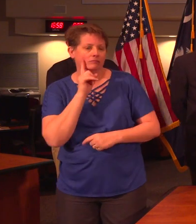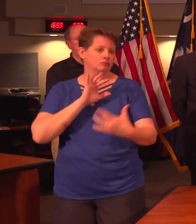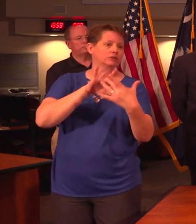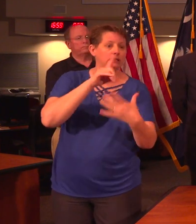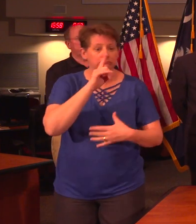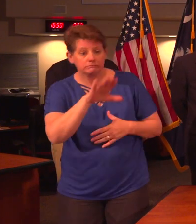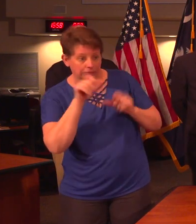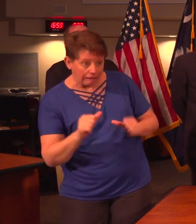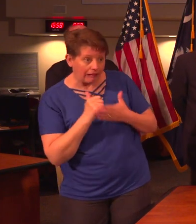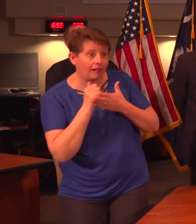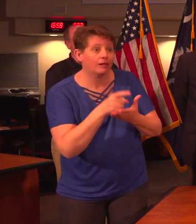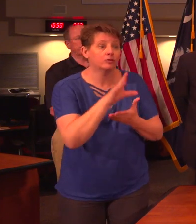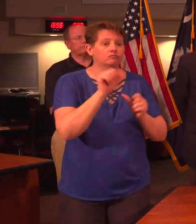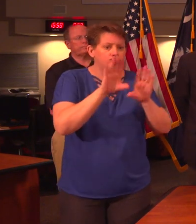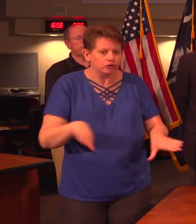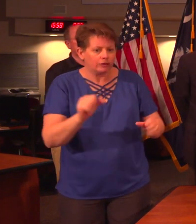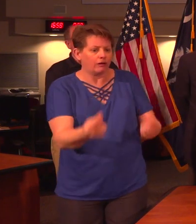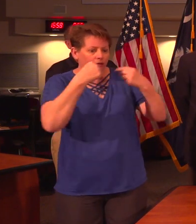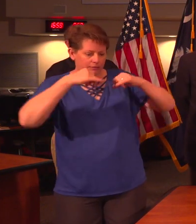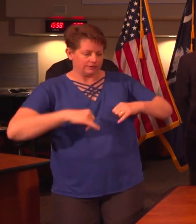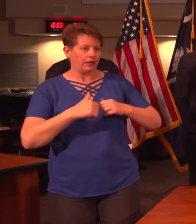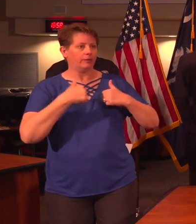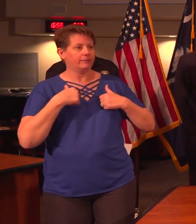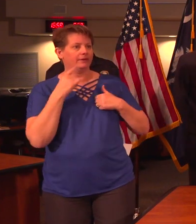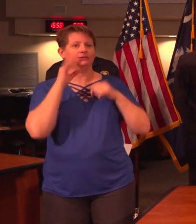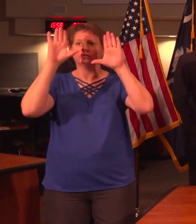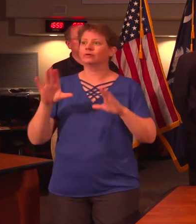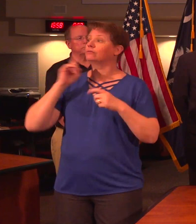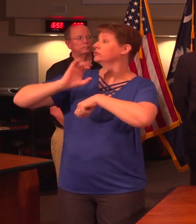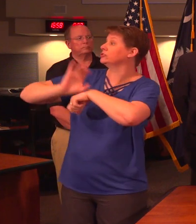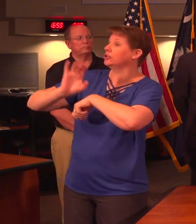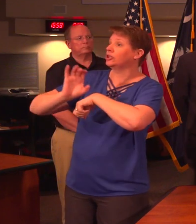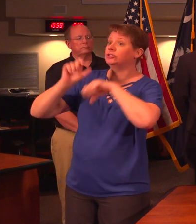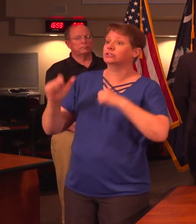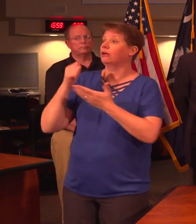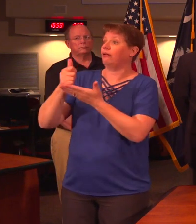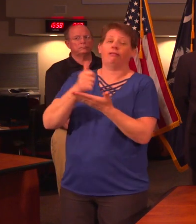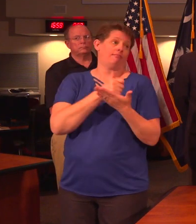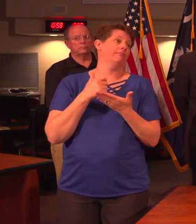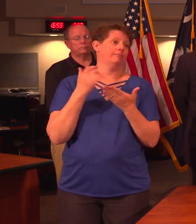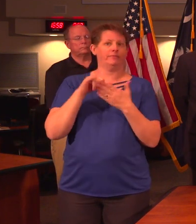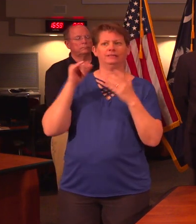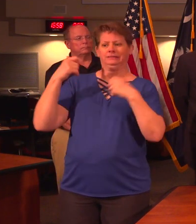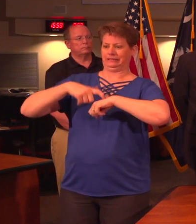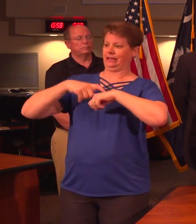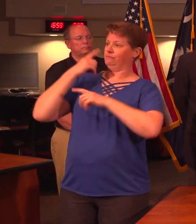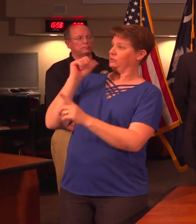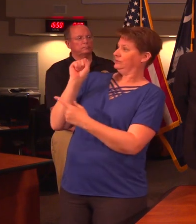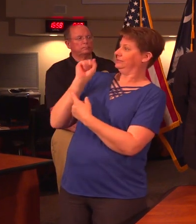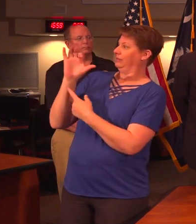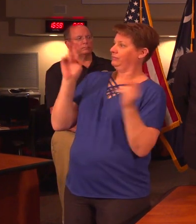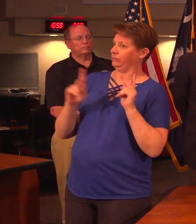out and say, could I help you? Your children can stay with me or it's a great thing that churches could help with. So this is a time for South